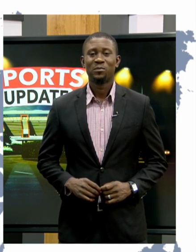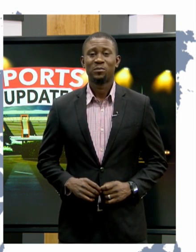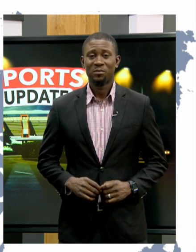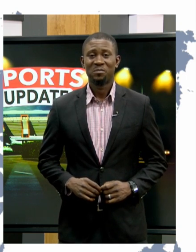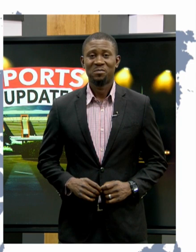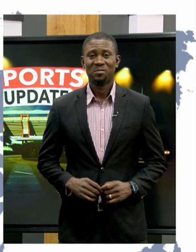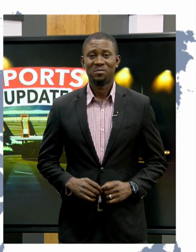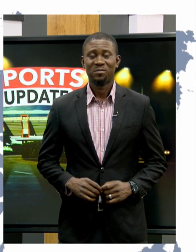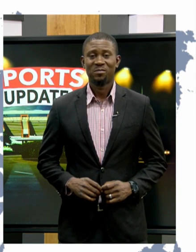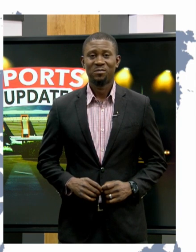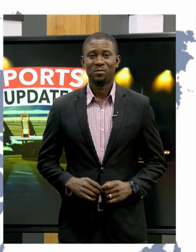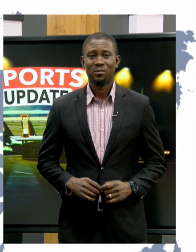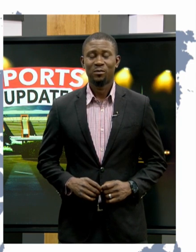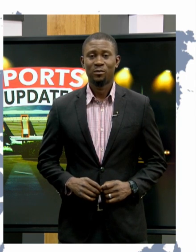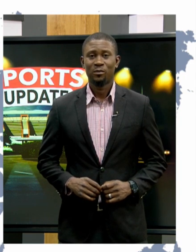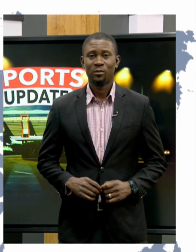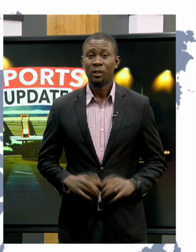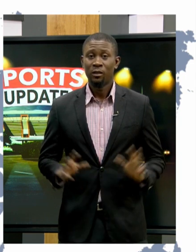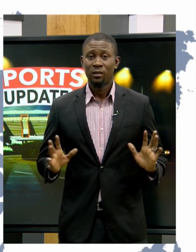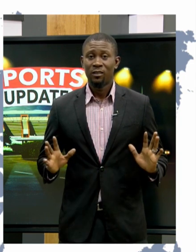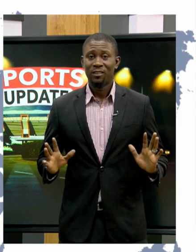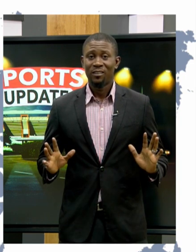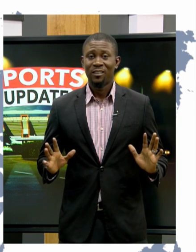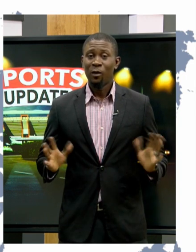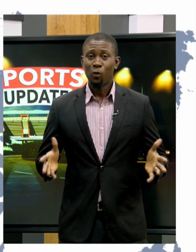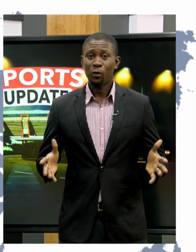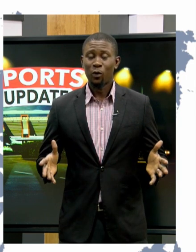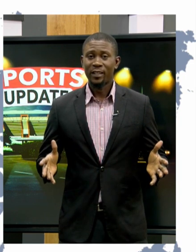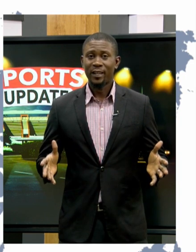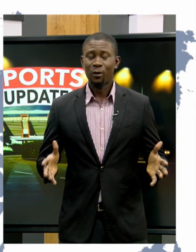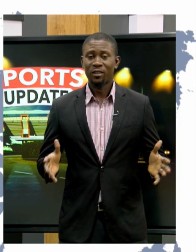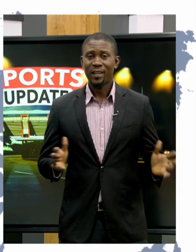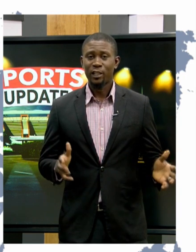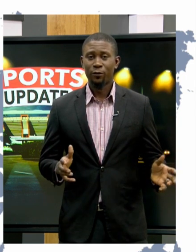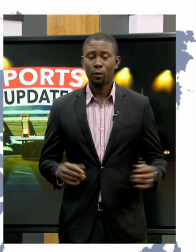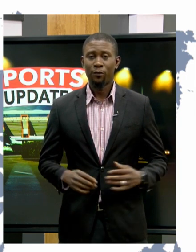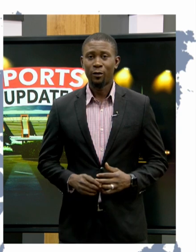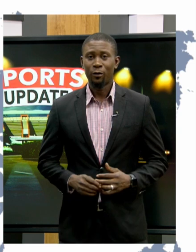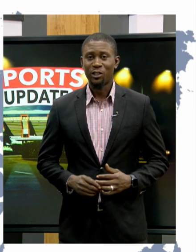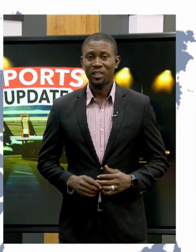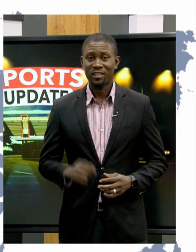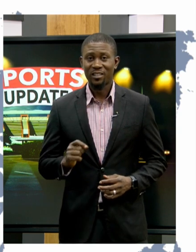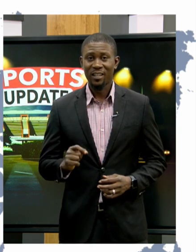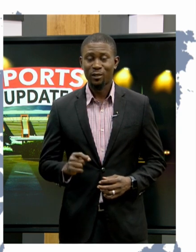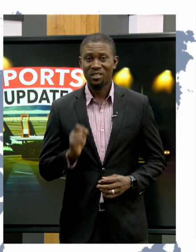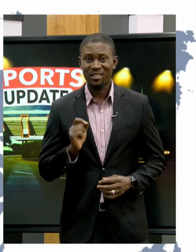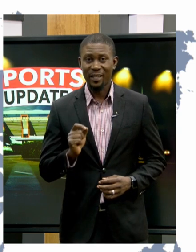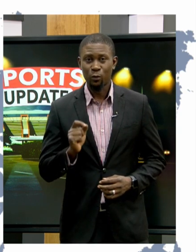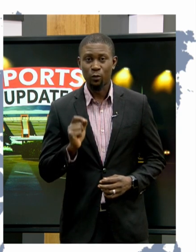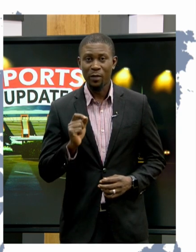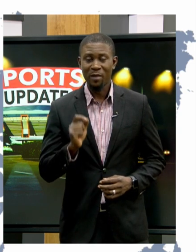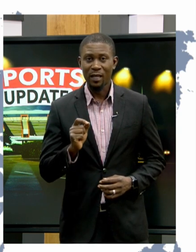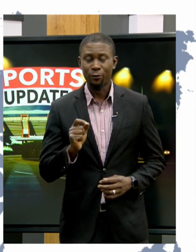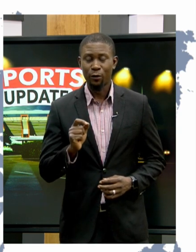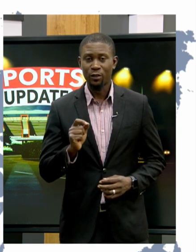IODG, what is trending in the world of sports as of this evening? Well, right now the Nigeria Football Federation has decided to stick with